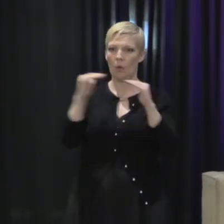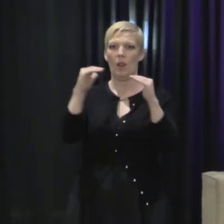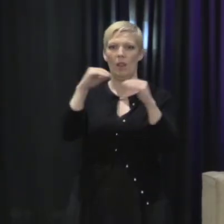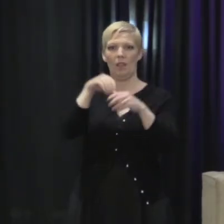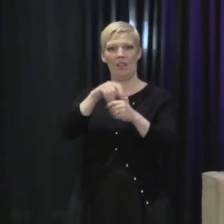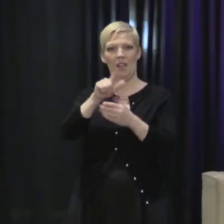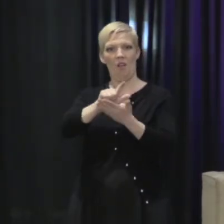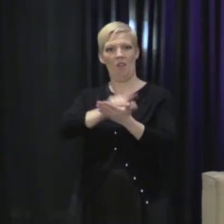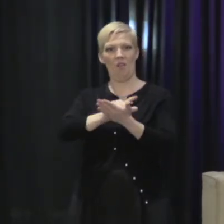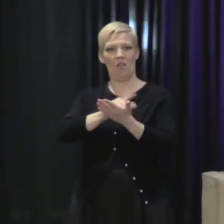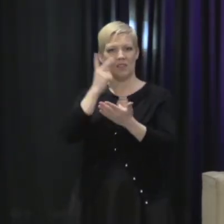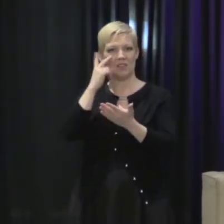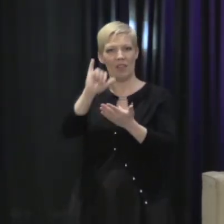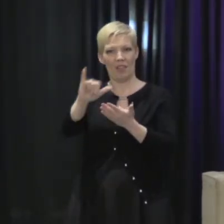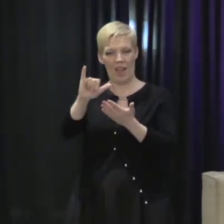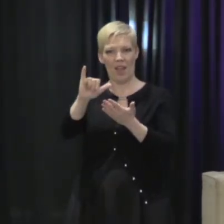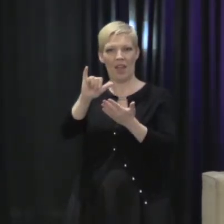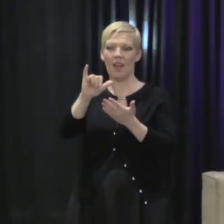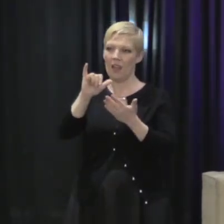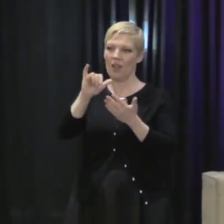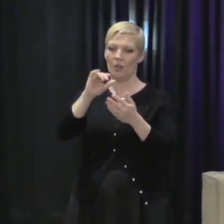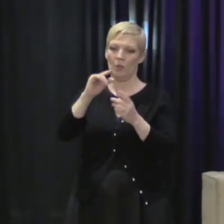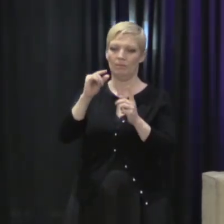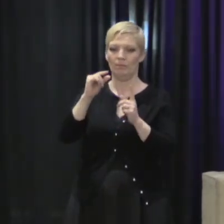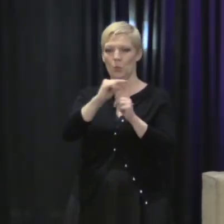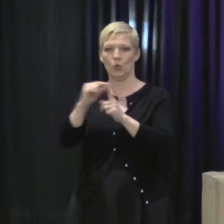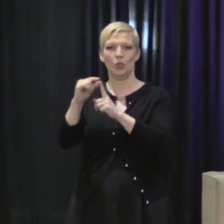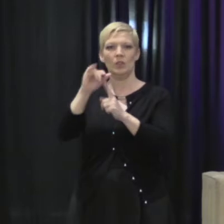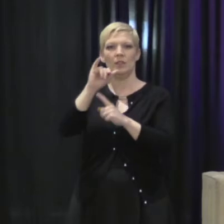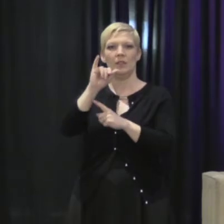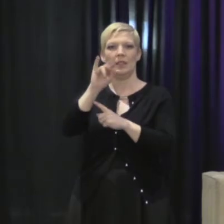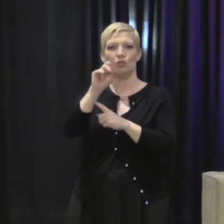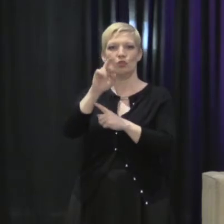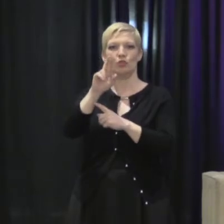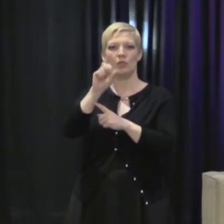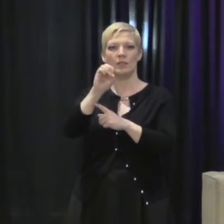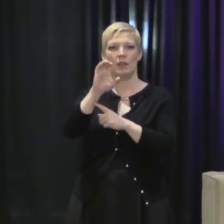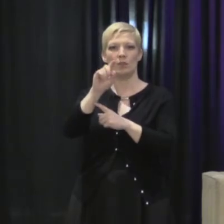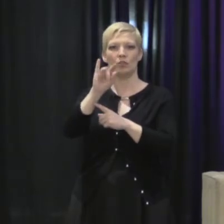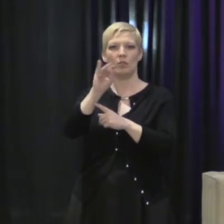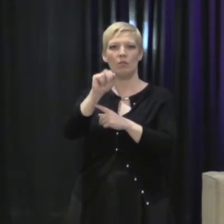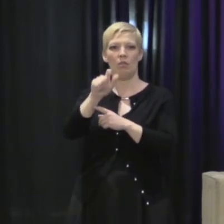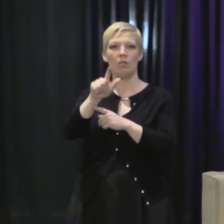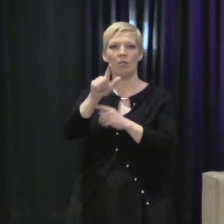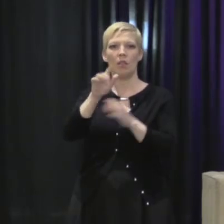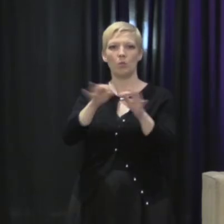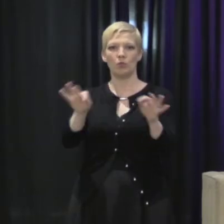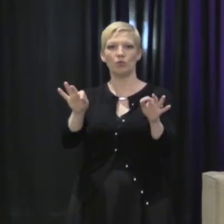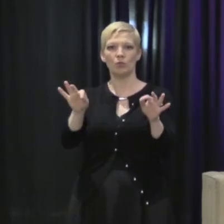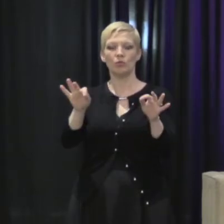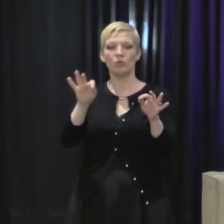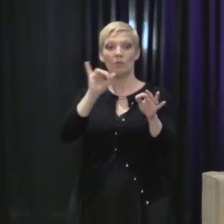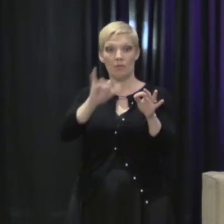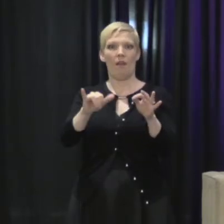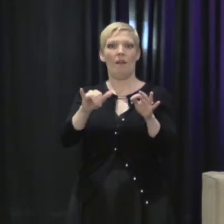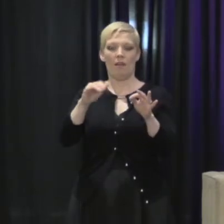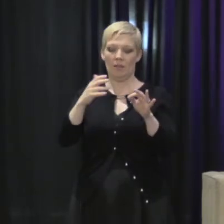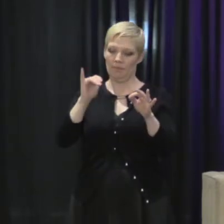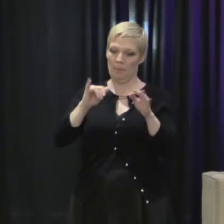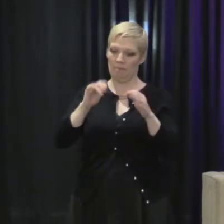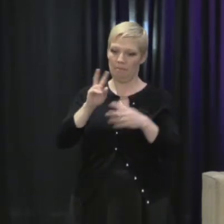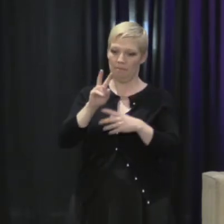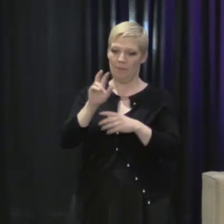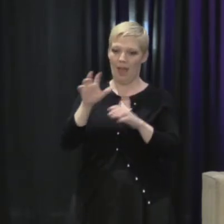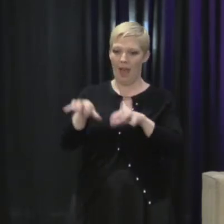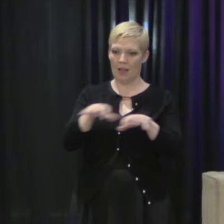this intersectional language, that certain groups of women are at particular risk for acts of violence due to previous discrimination.